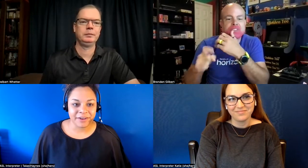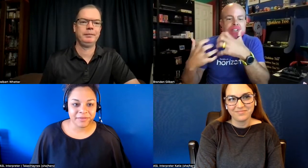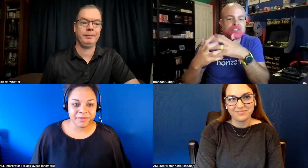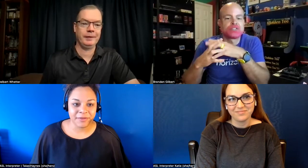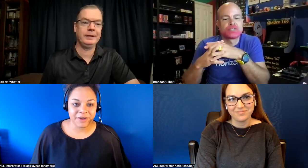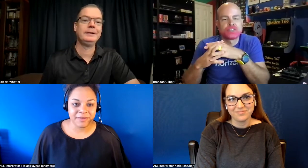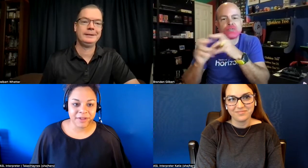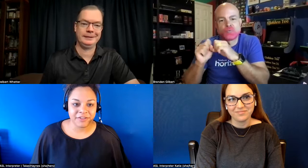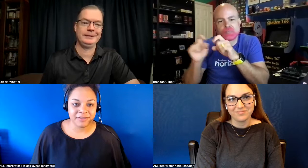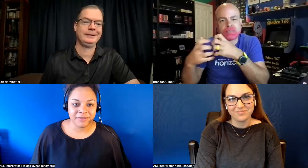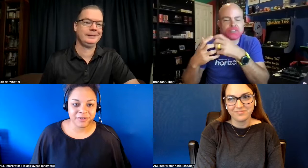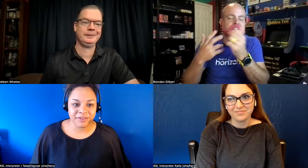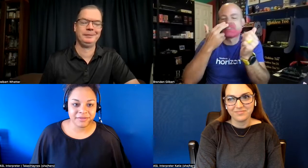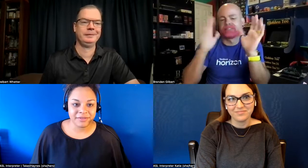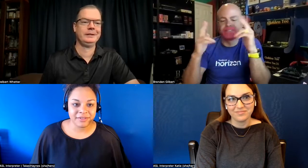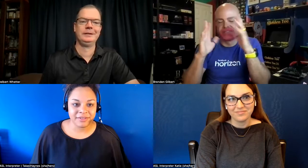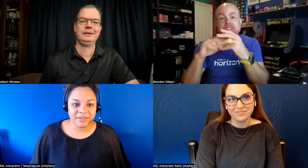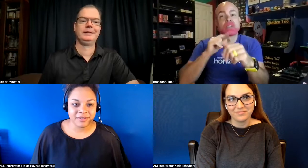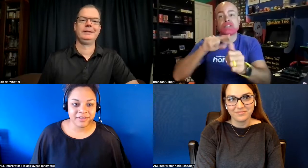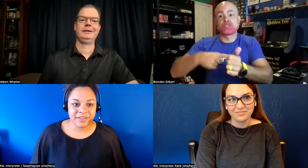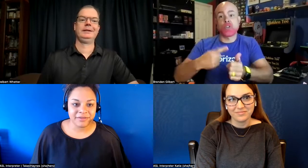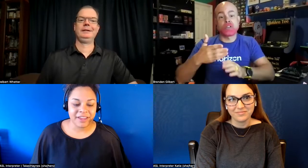know we're married we have matching jewelry too it's cute anyway